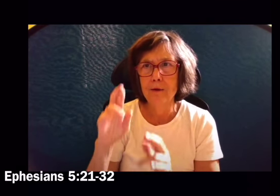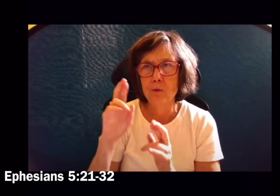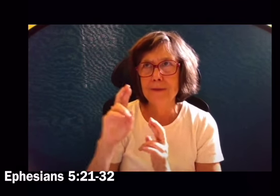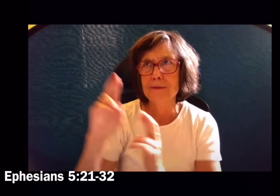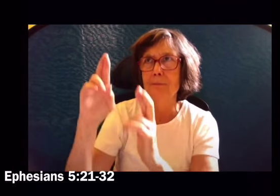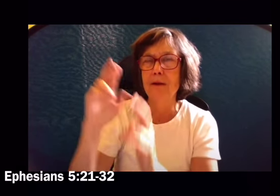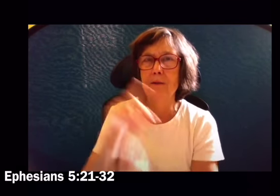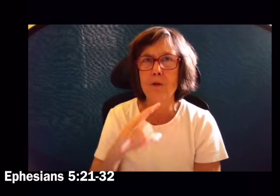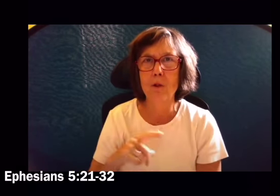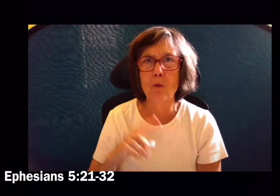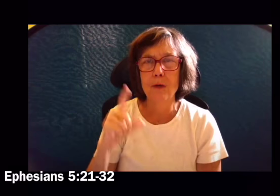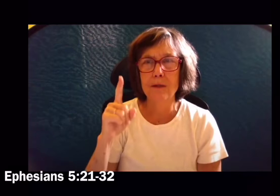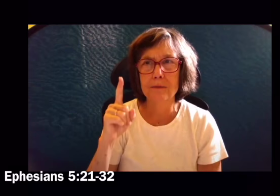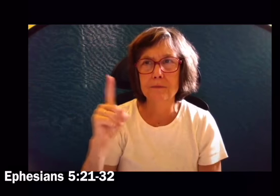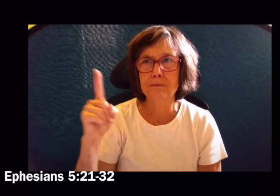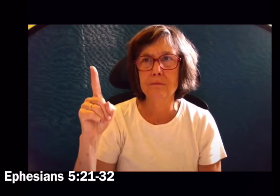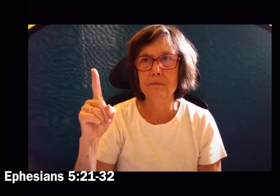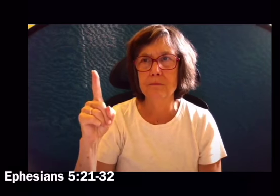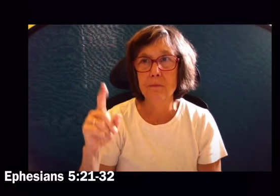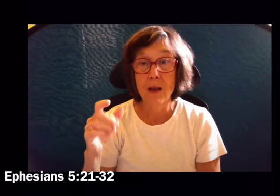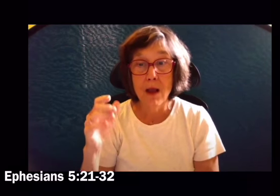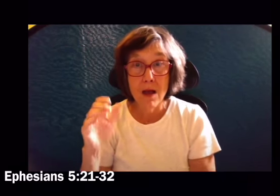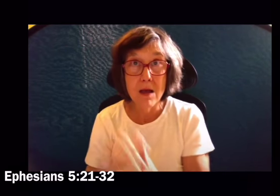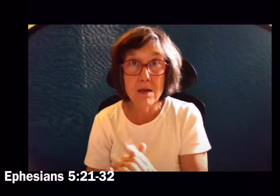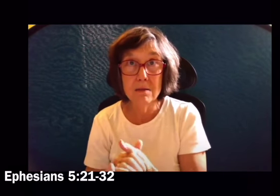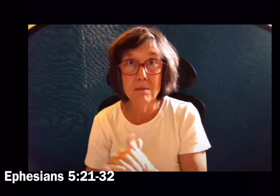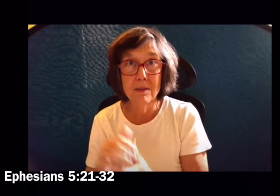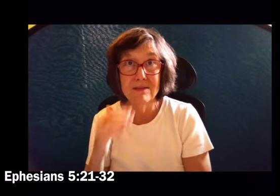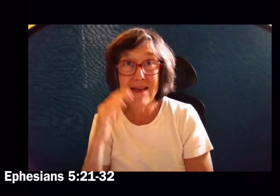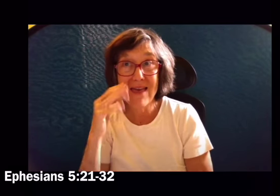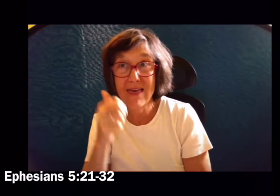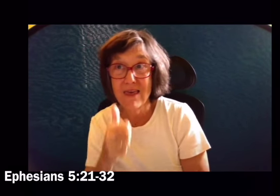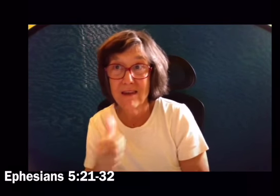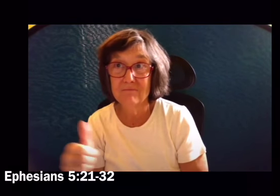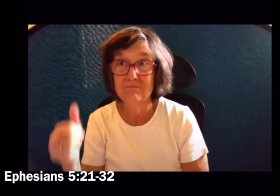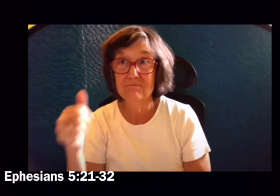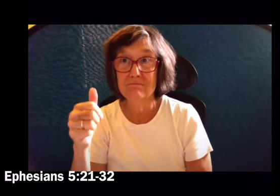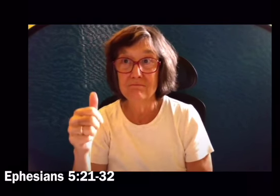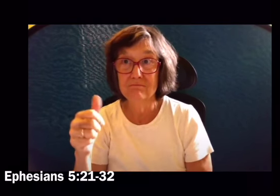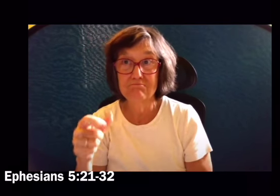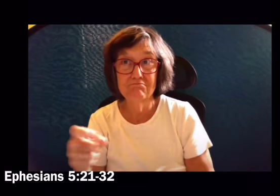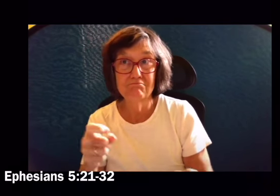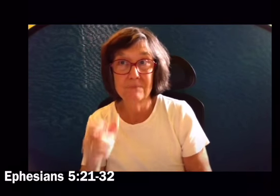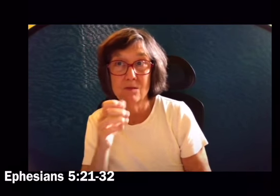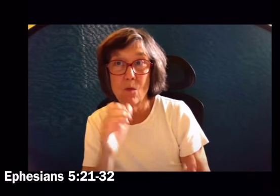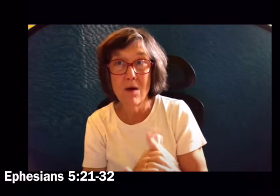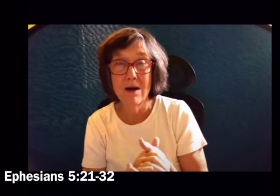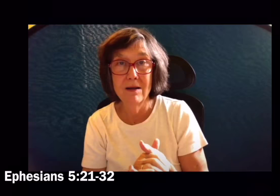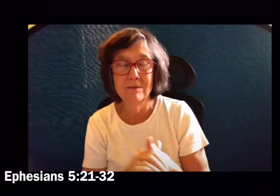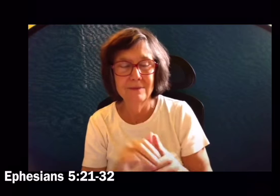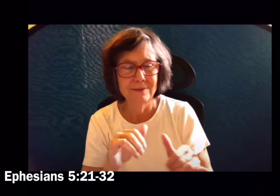Wives should be subordinate to their husbands as to the Lord. For the husband is head of his wife.